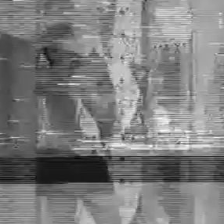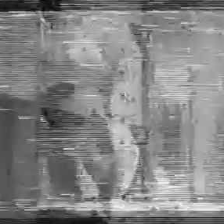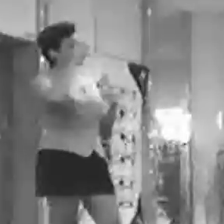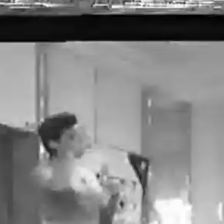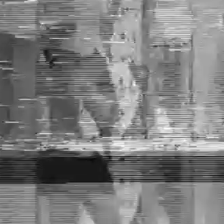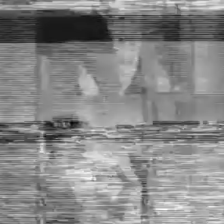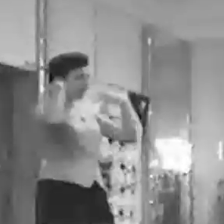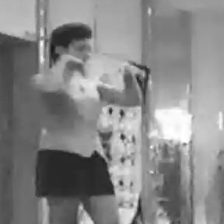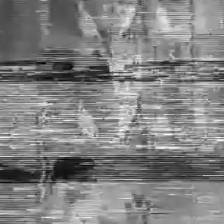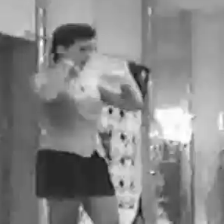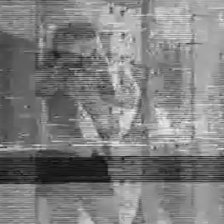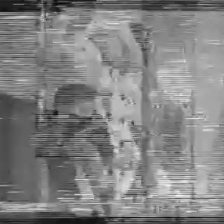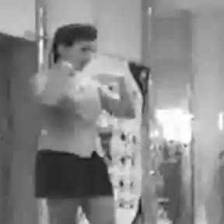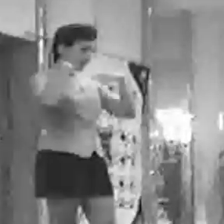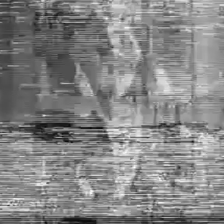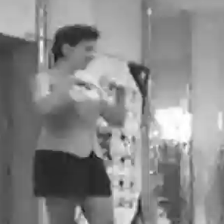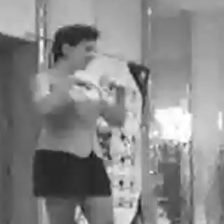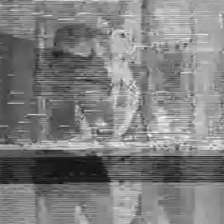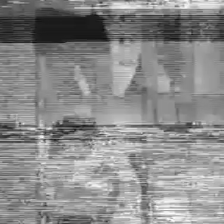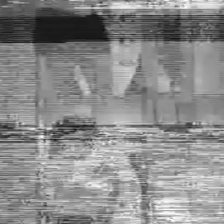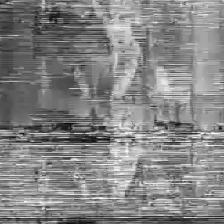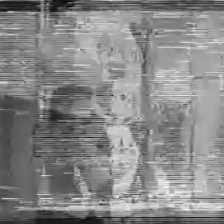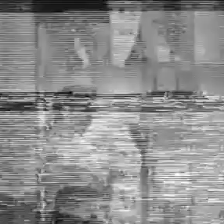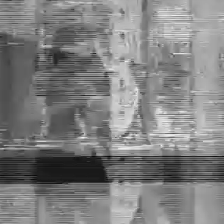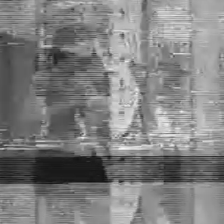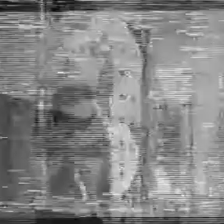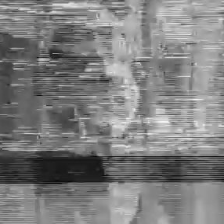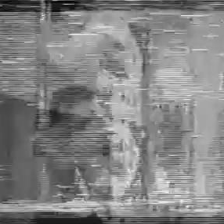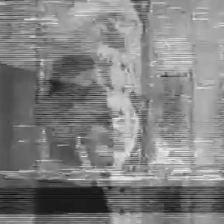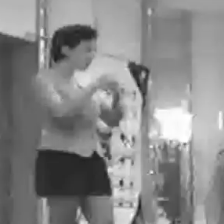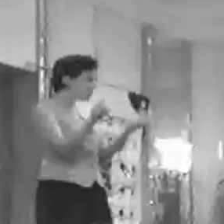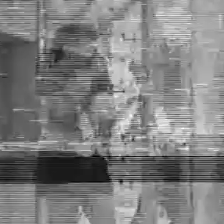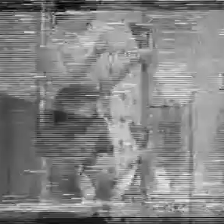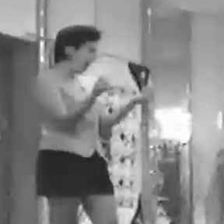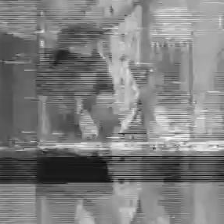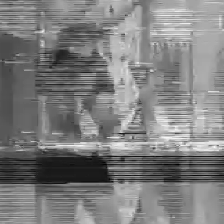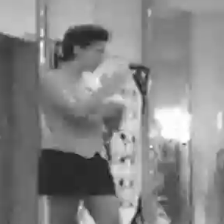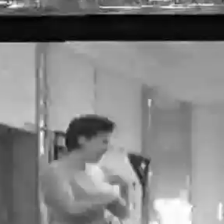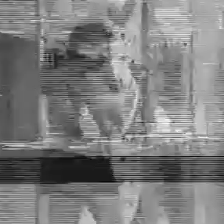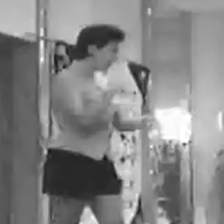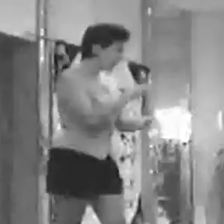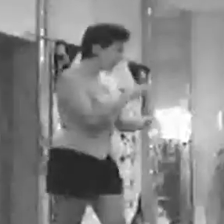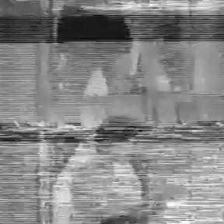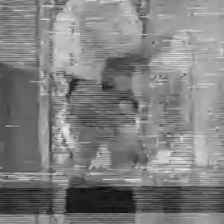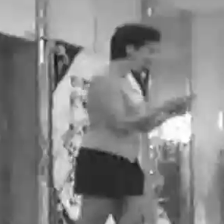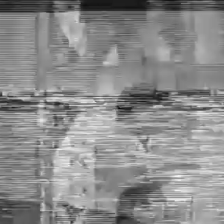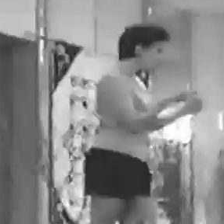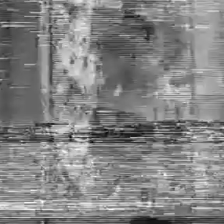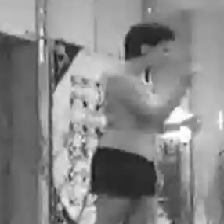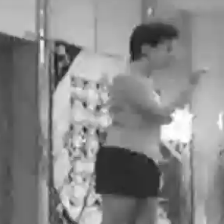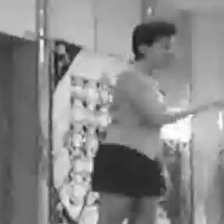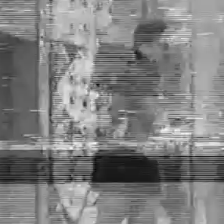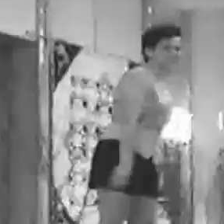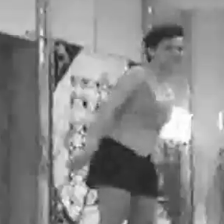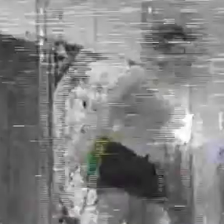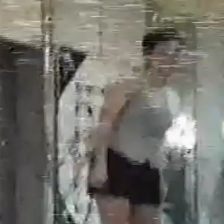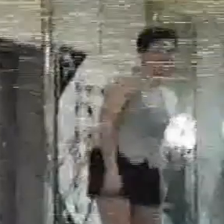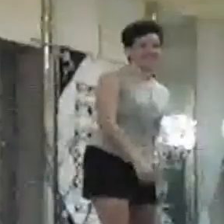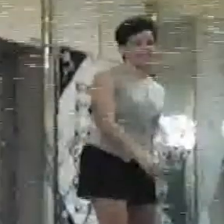My parents were hippies. Almost like living in the underground world, I think. the same.